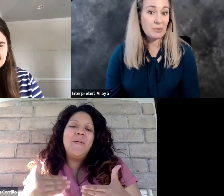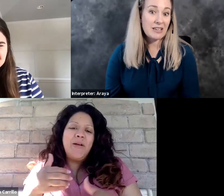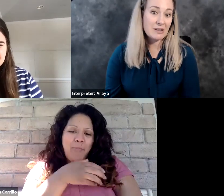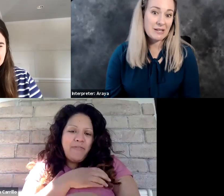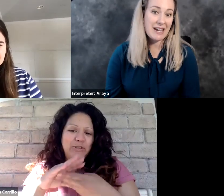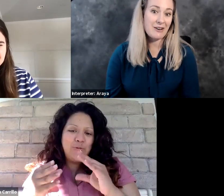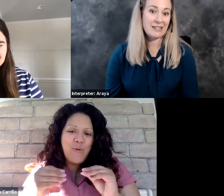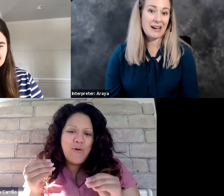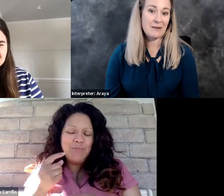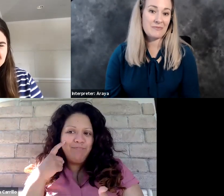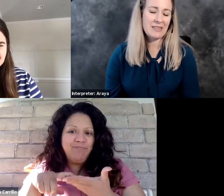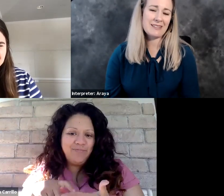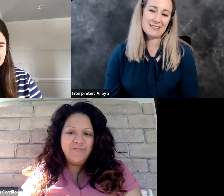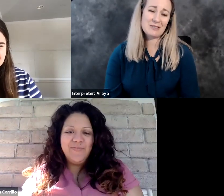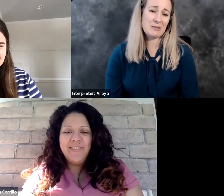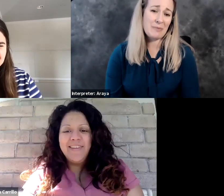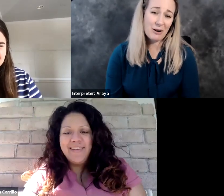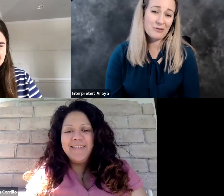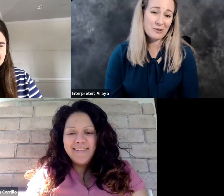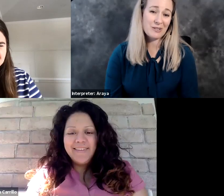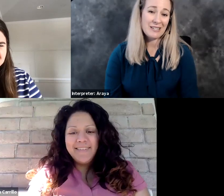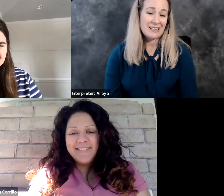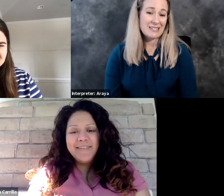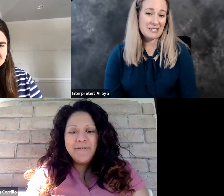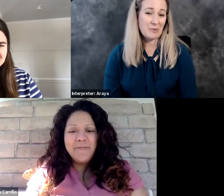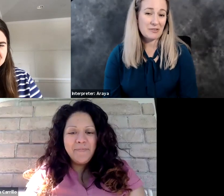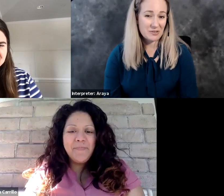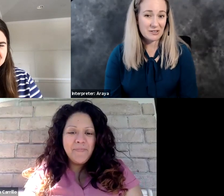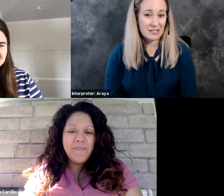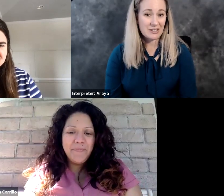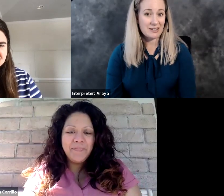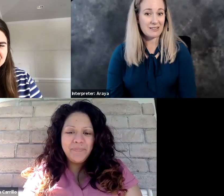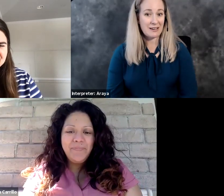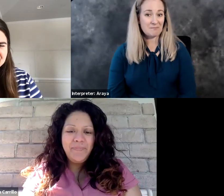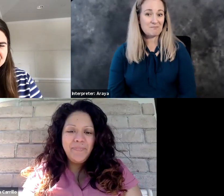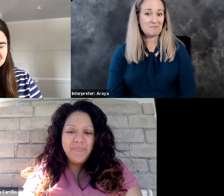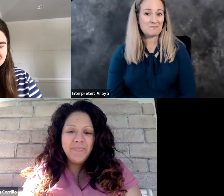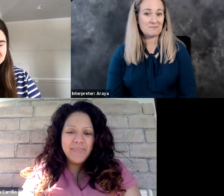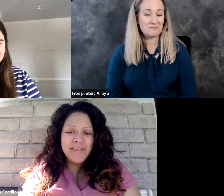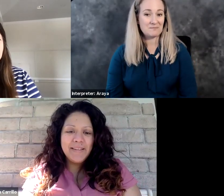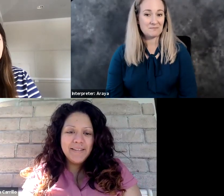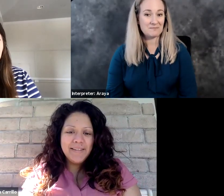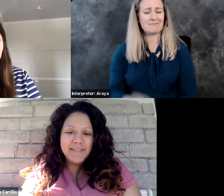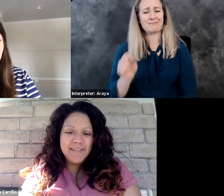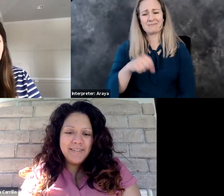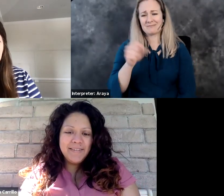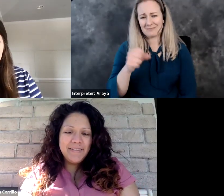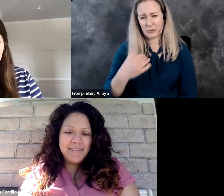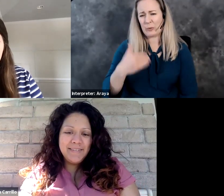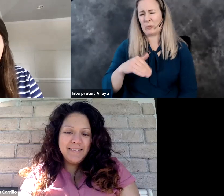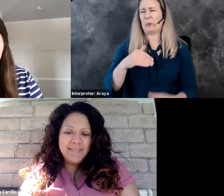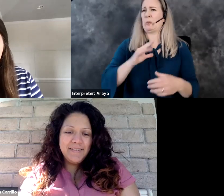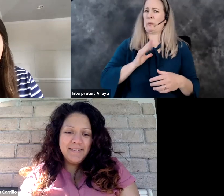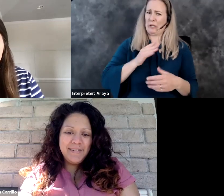ways and believe in me now. And, um, that's just been a powerful testimony for sure that she saw that. So good.